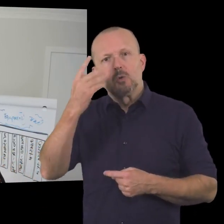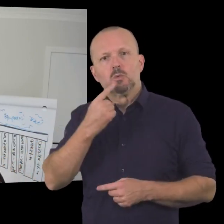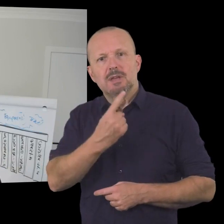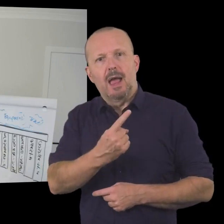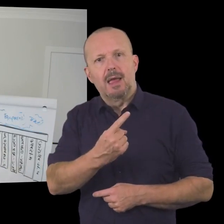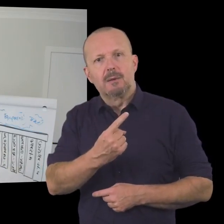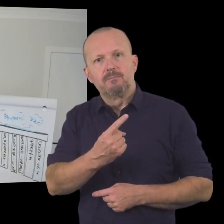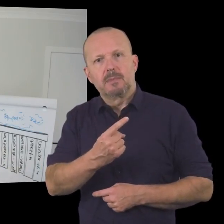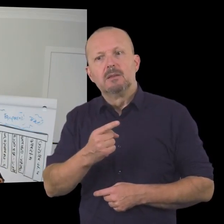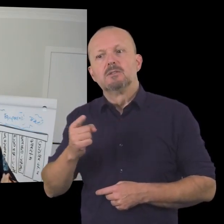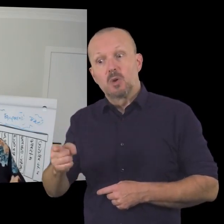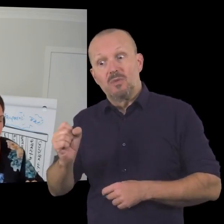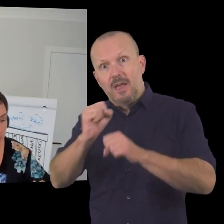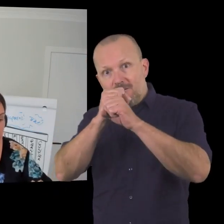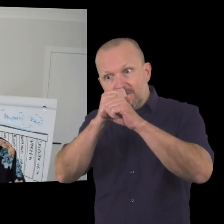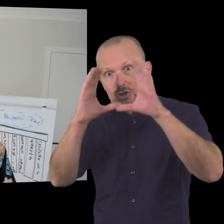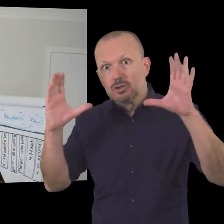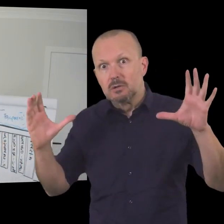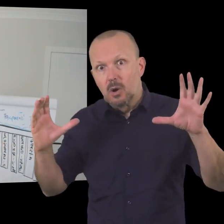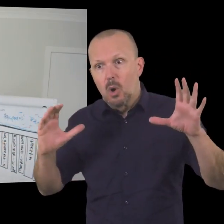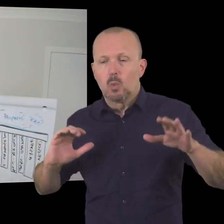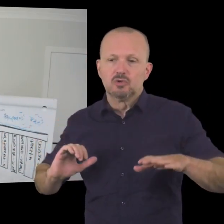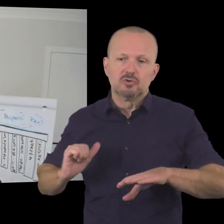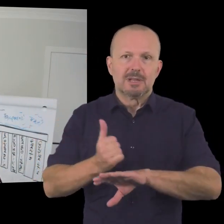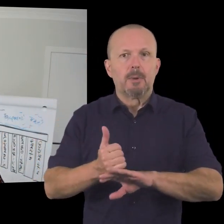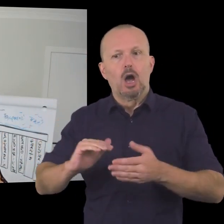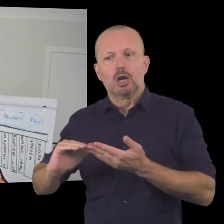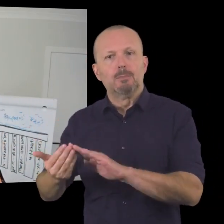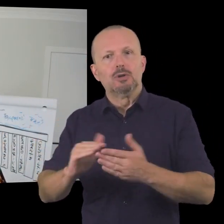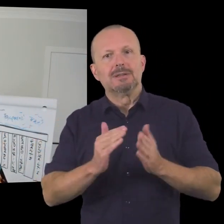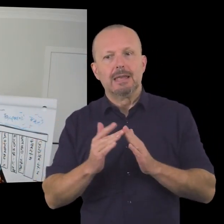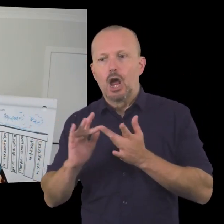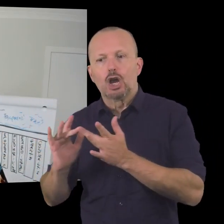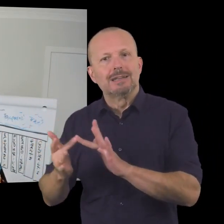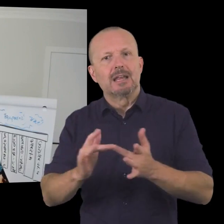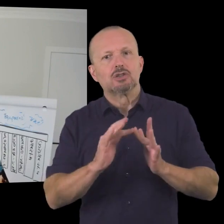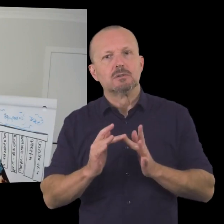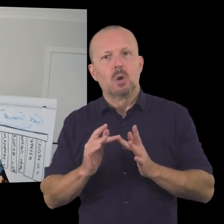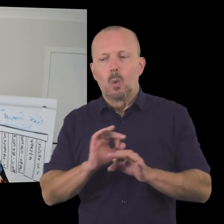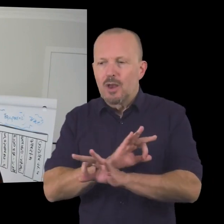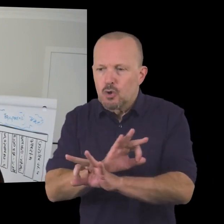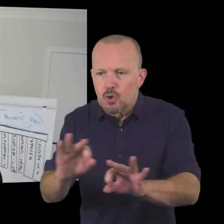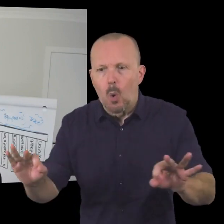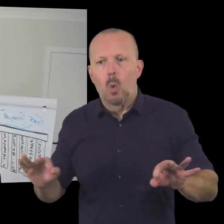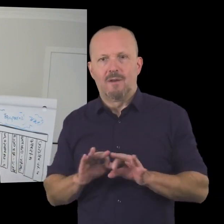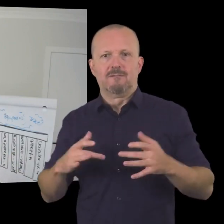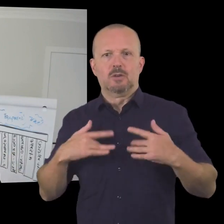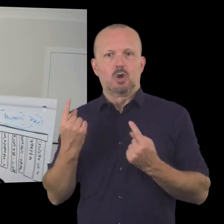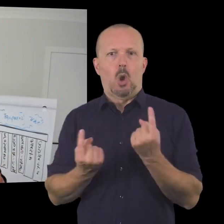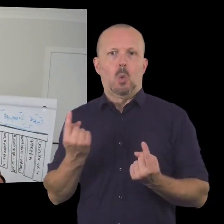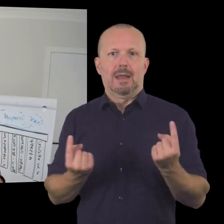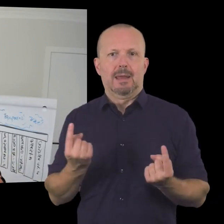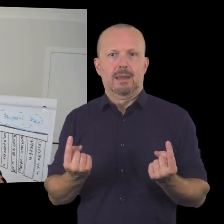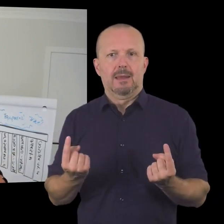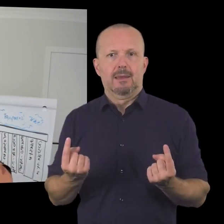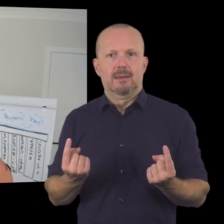as part of uh their vision so their vision was to create a community where no one had to be feel lonely uh and